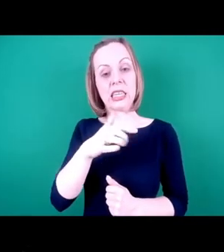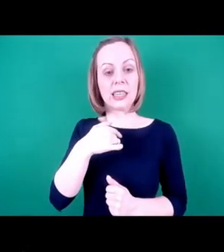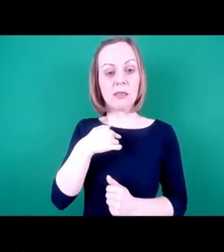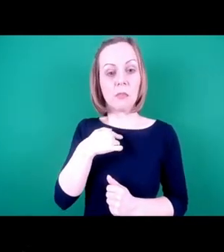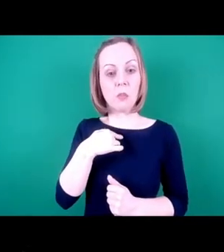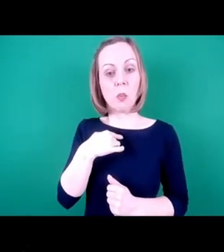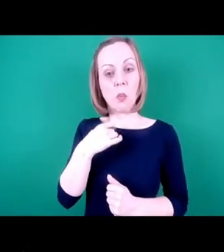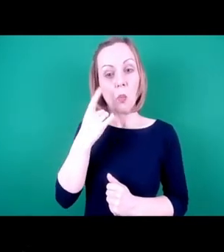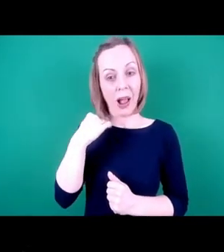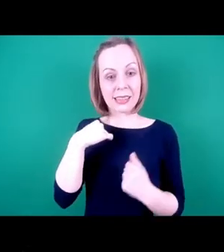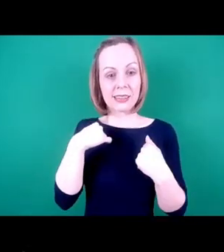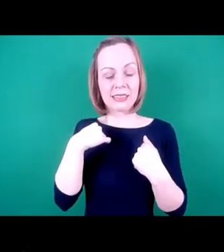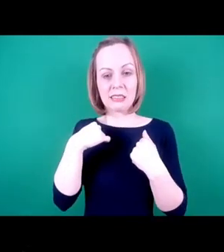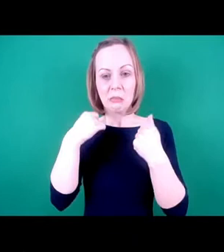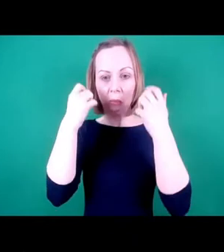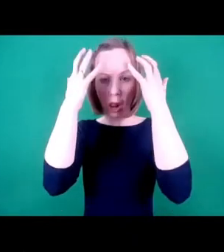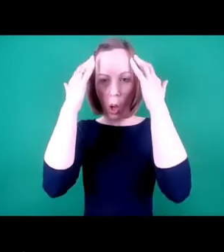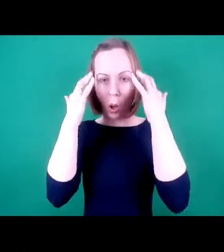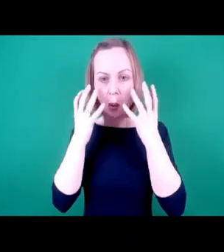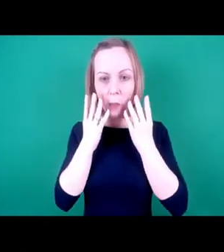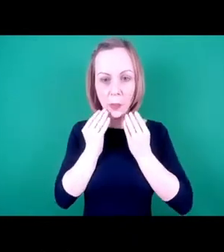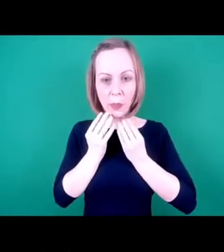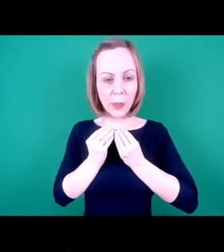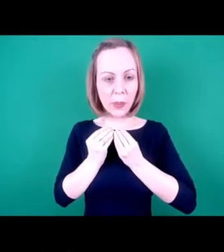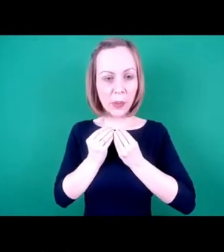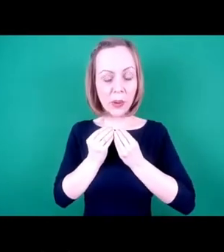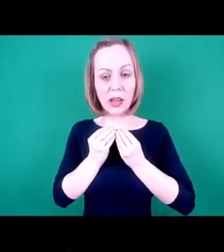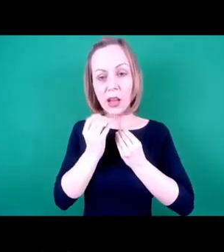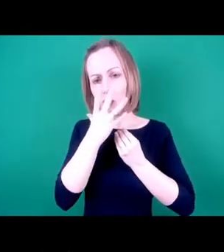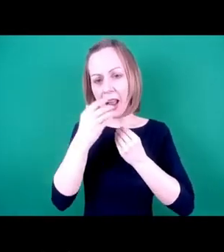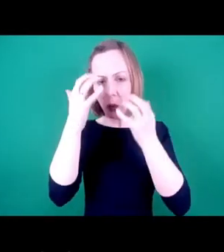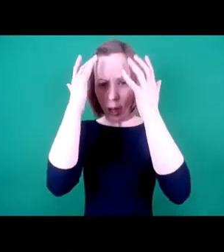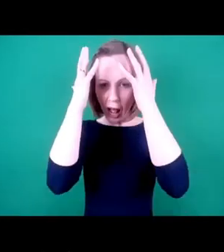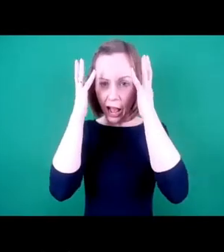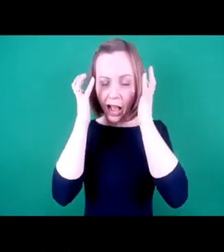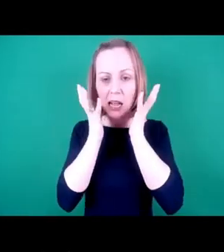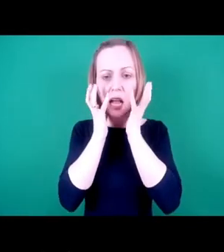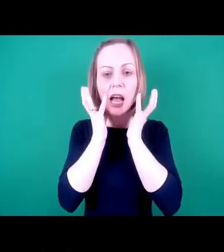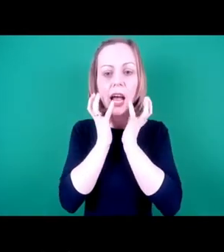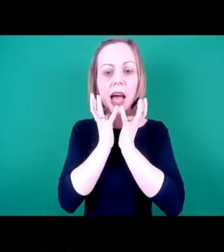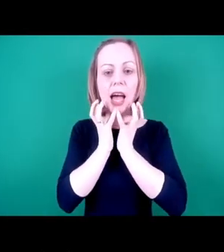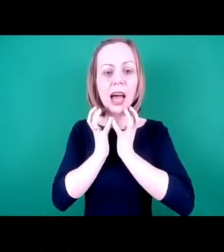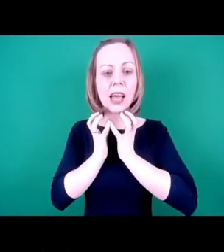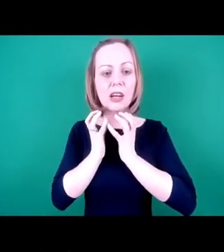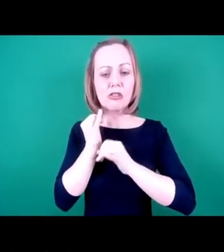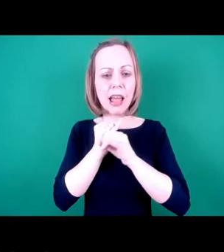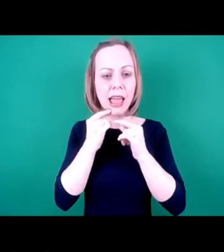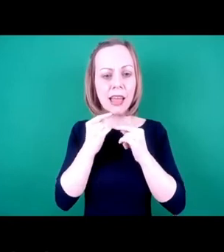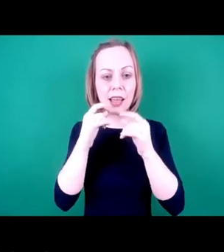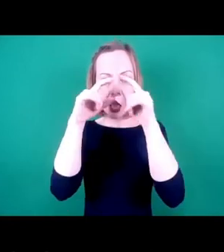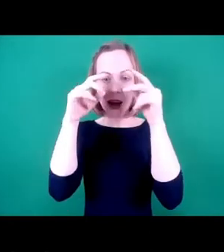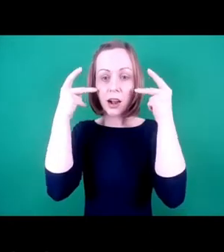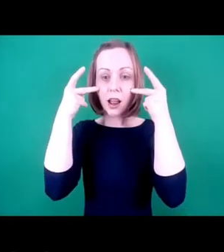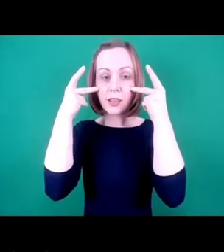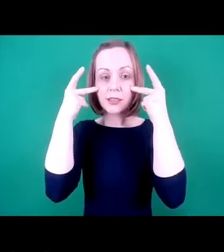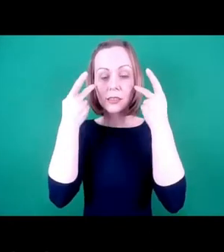shaggy lockdown look, lengthening floppy brown hair, an increasingly salt and pepper beard, frameless glasses and